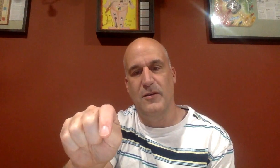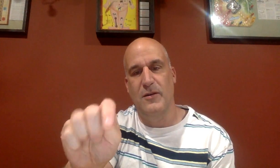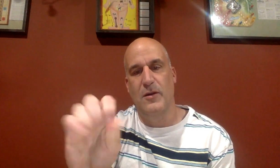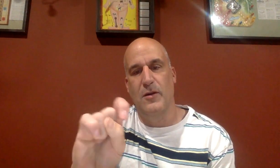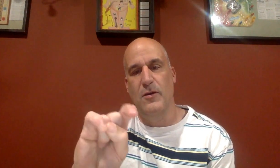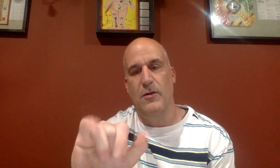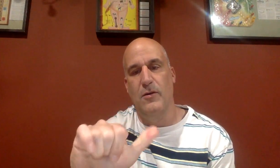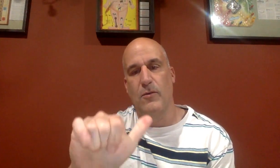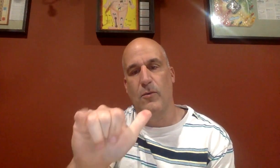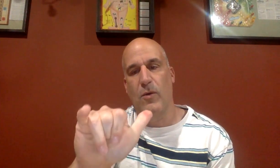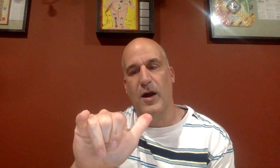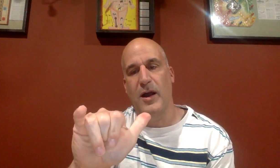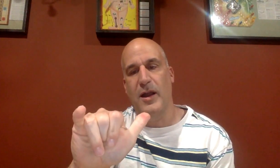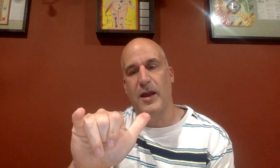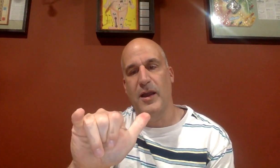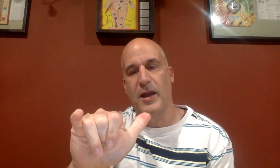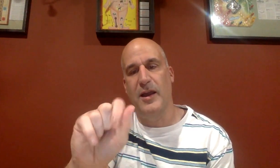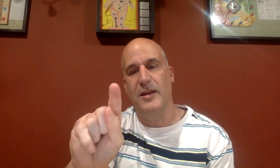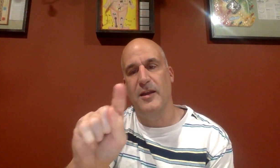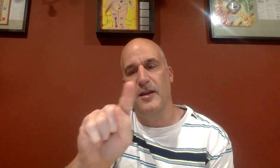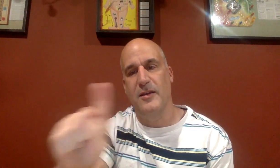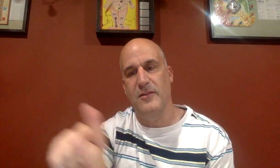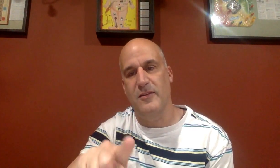Y, N, Z.